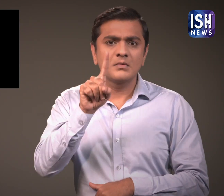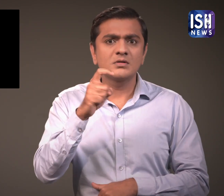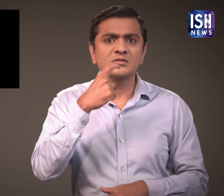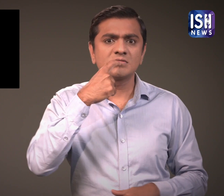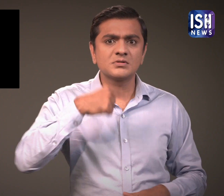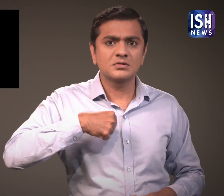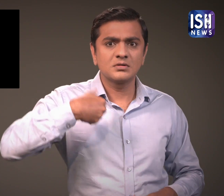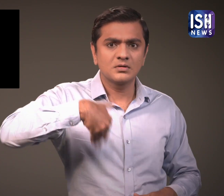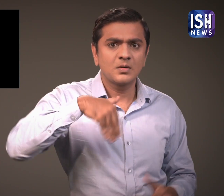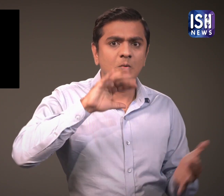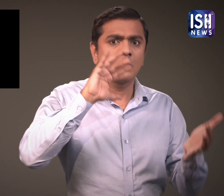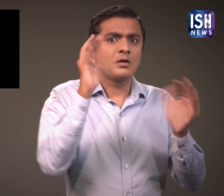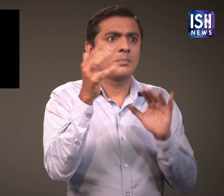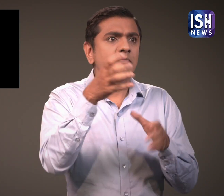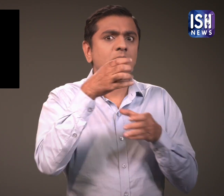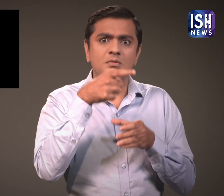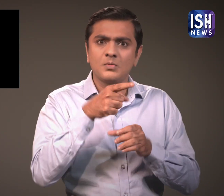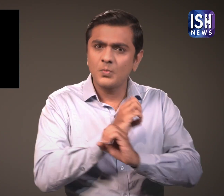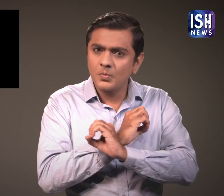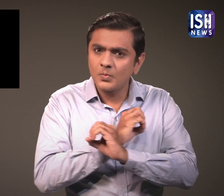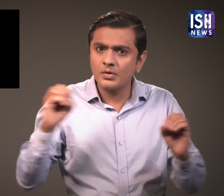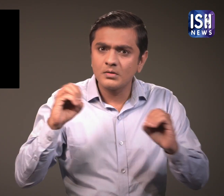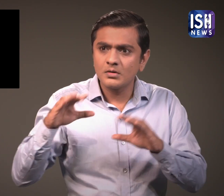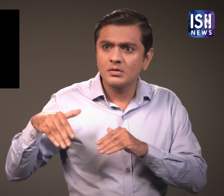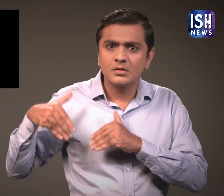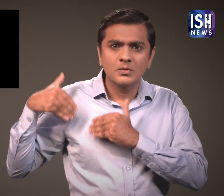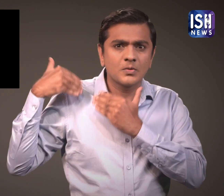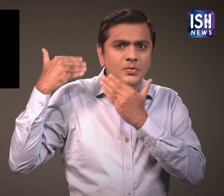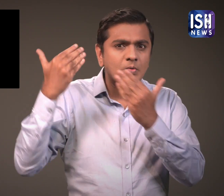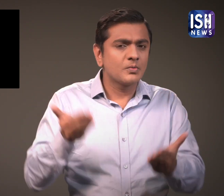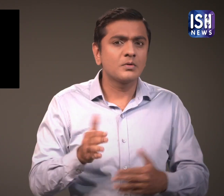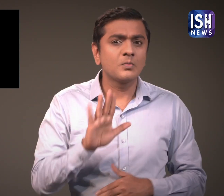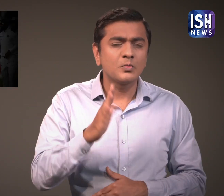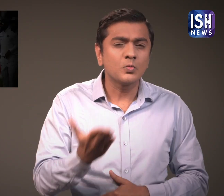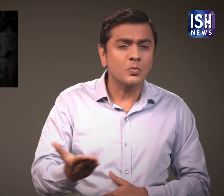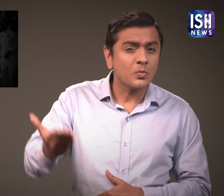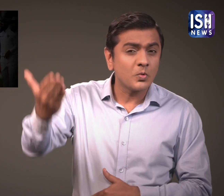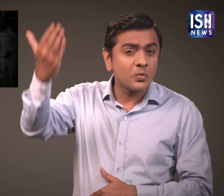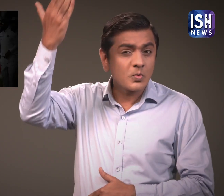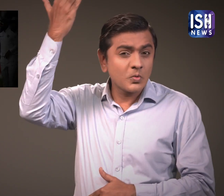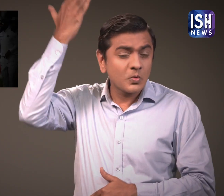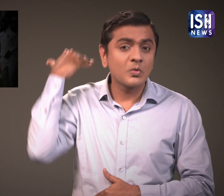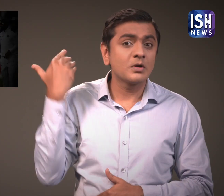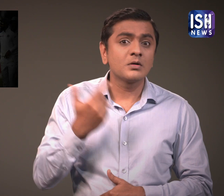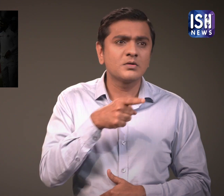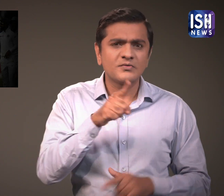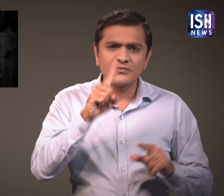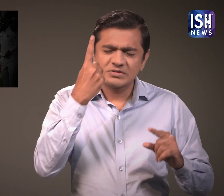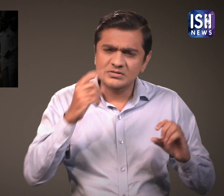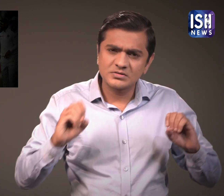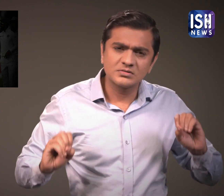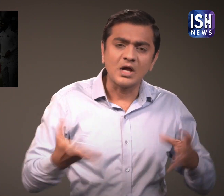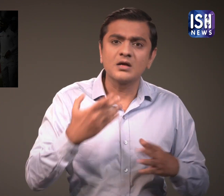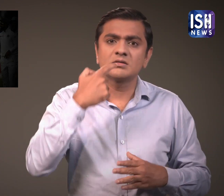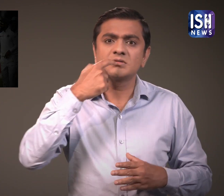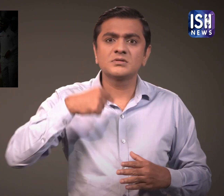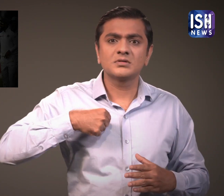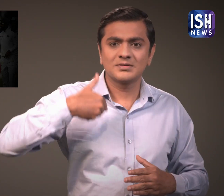But there has never been a World Cup for Test Cricket. Cricket was first played in Test matches.